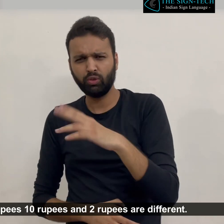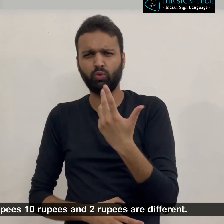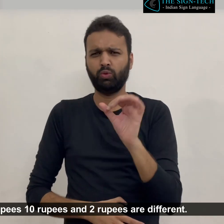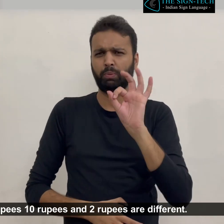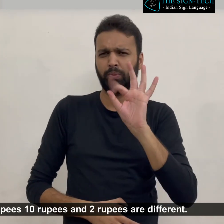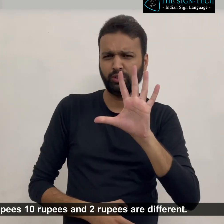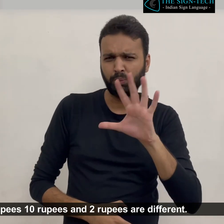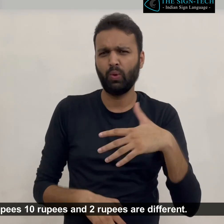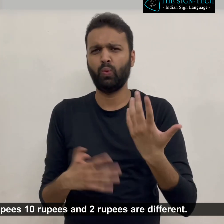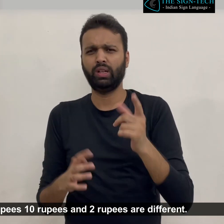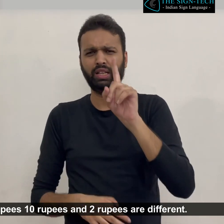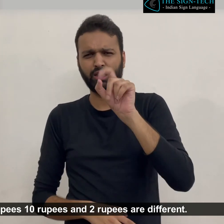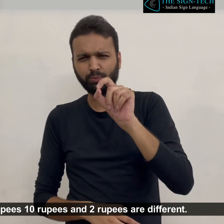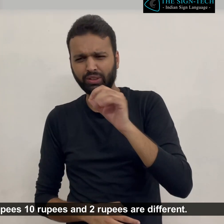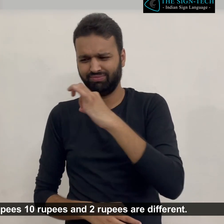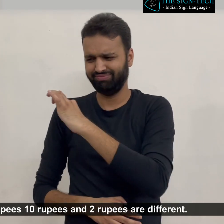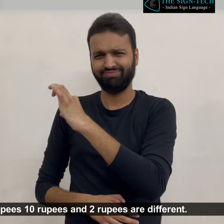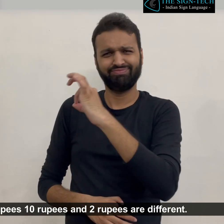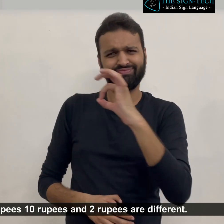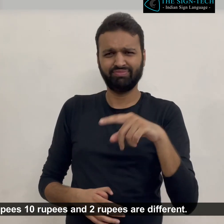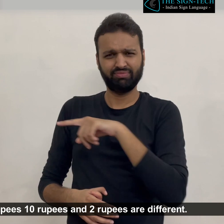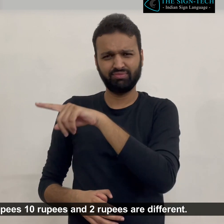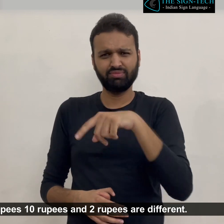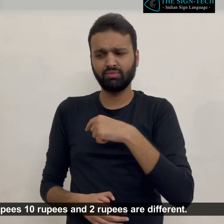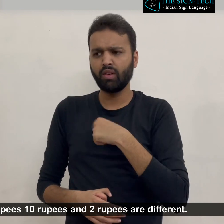The weights of 5 rupees, 10 rupees and 2 rupees are different.